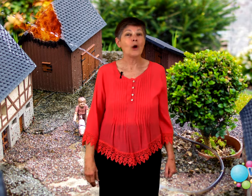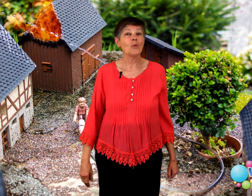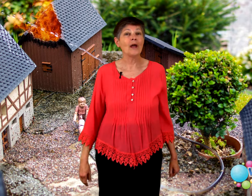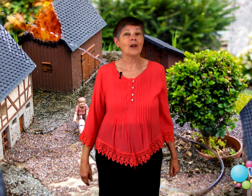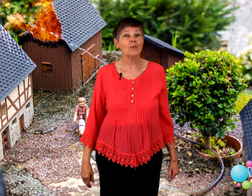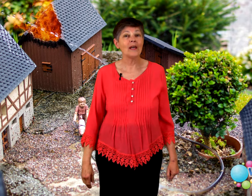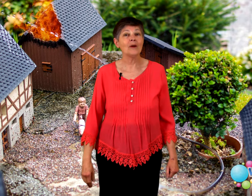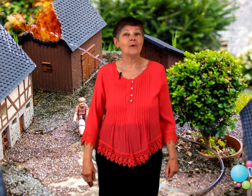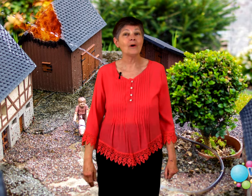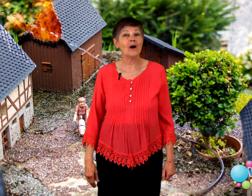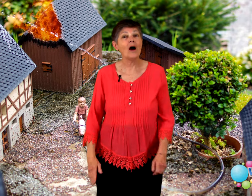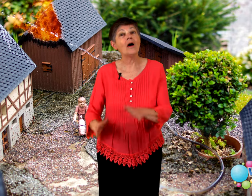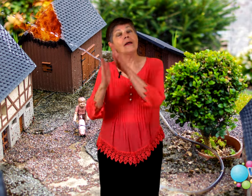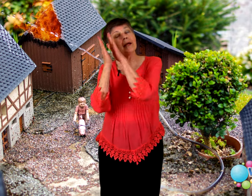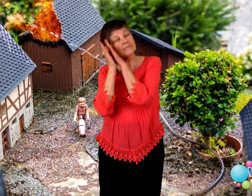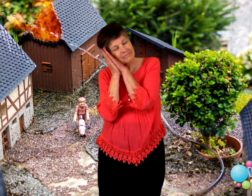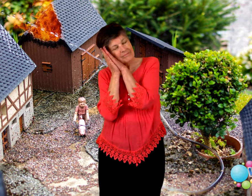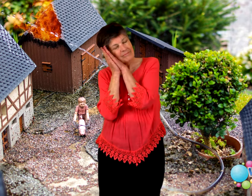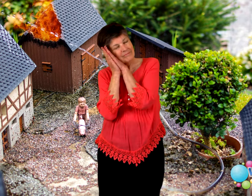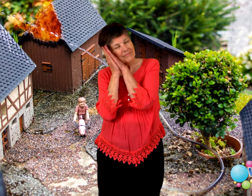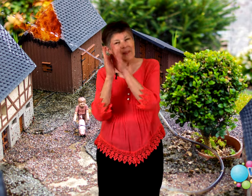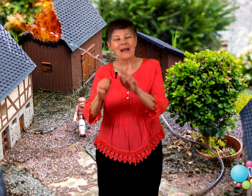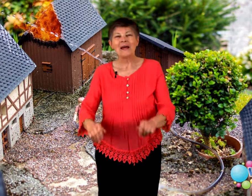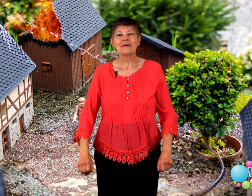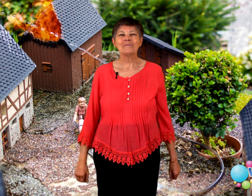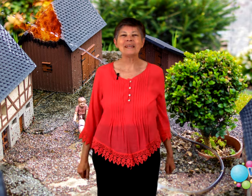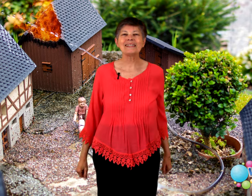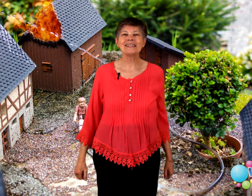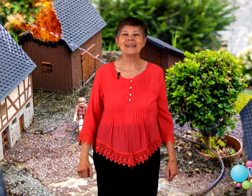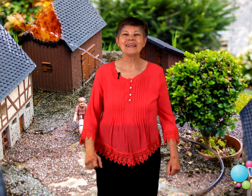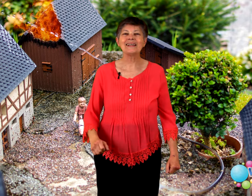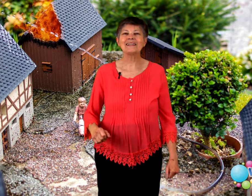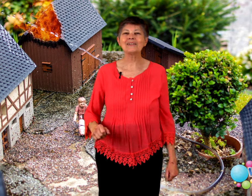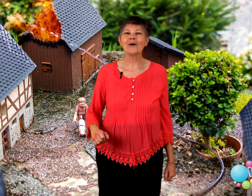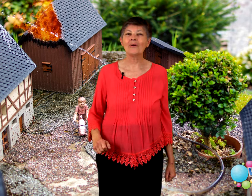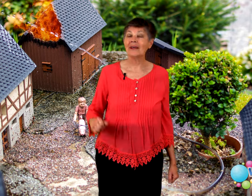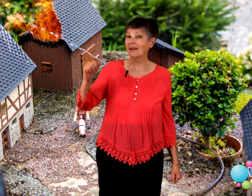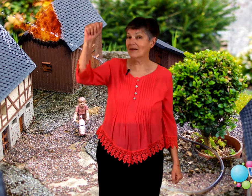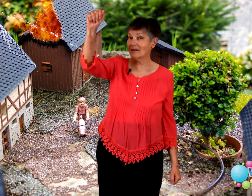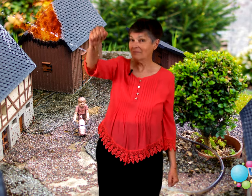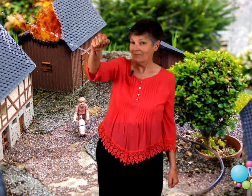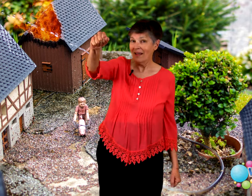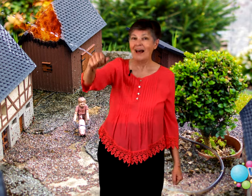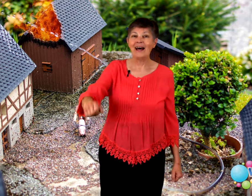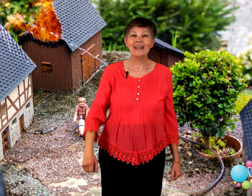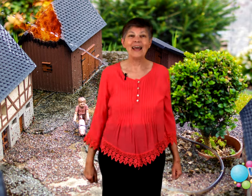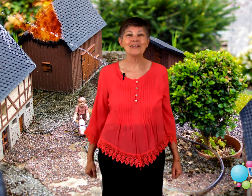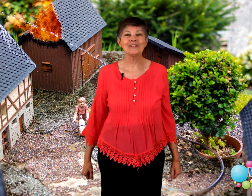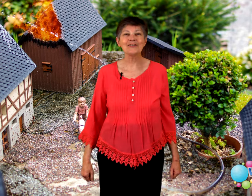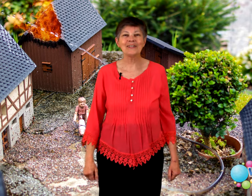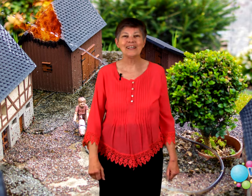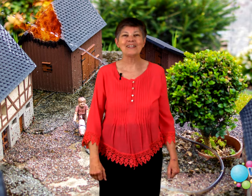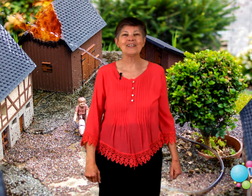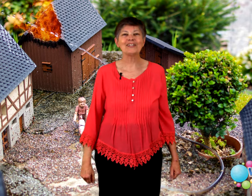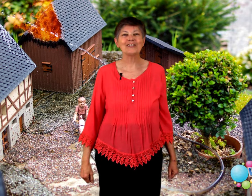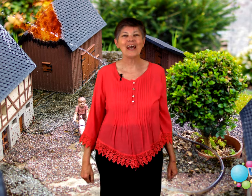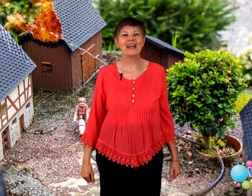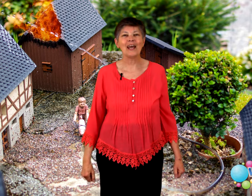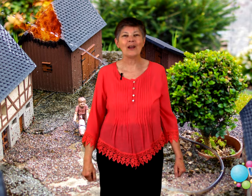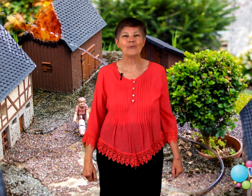when we were all in, Mrs. O'Leary hung lantern in the shed. And